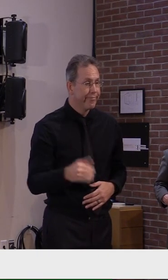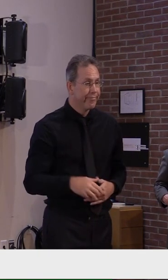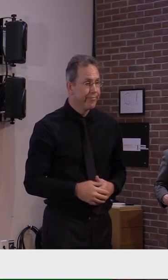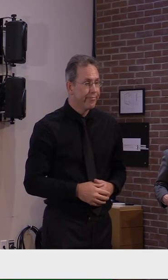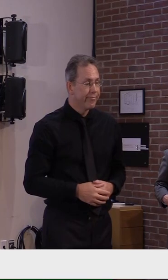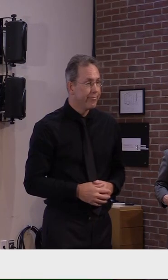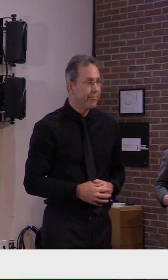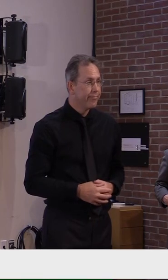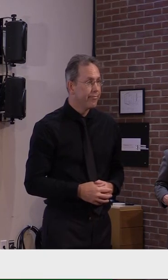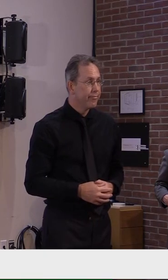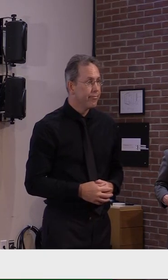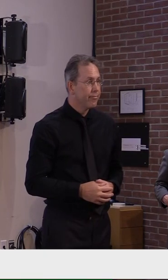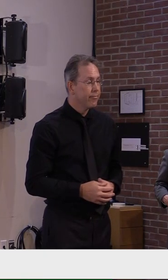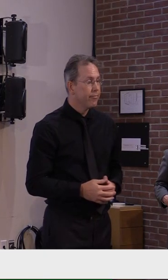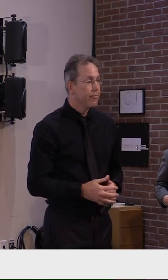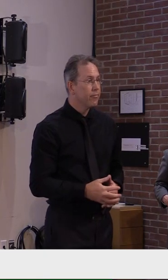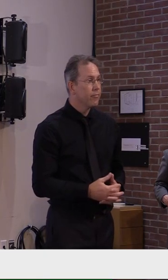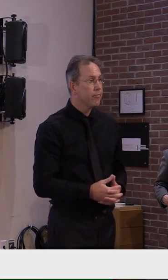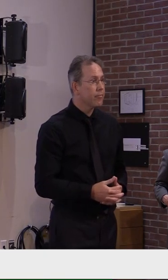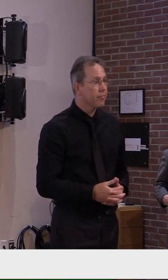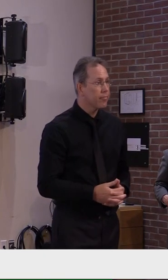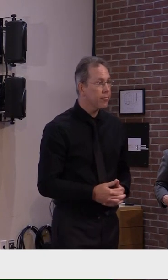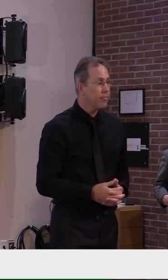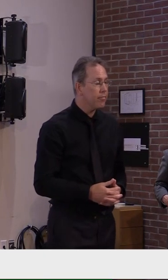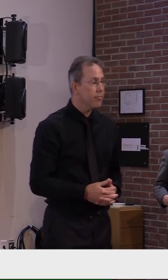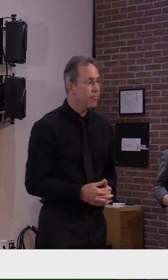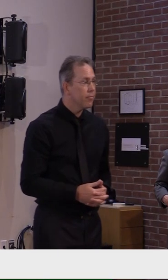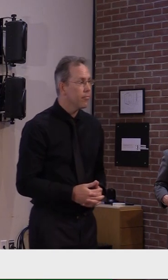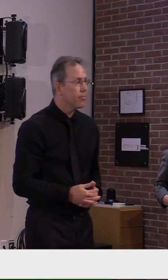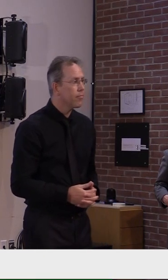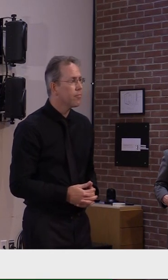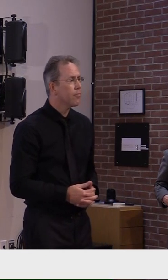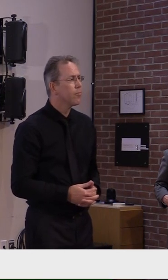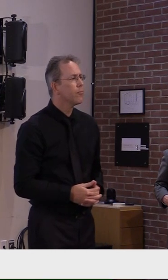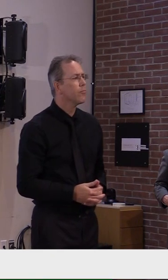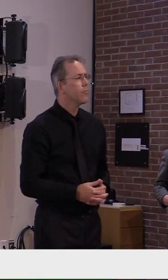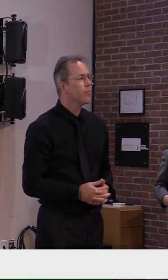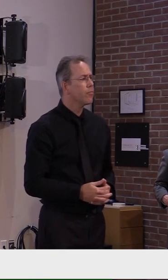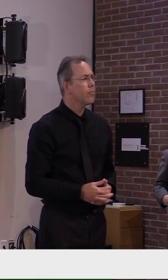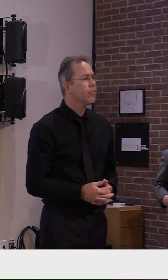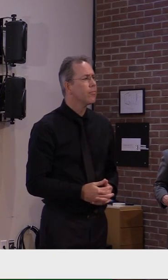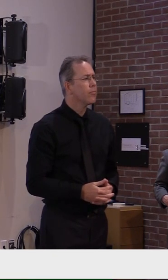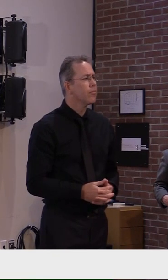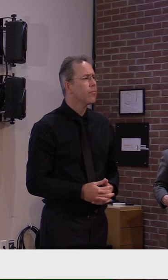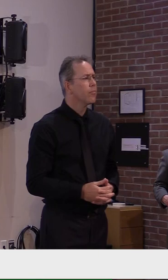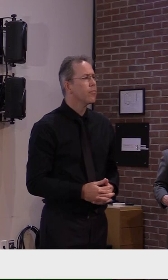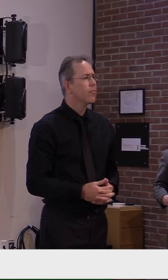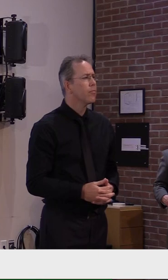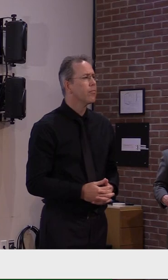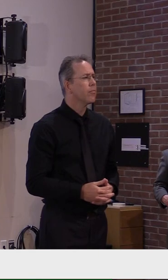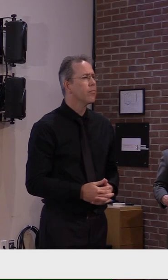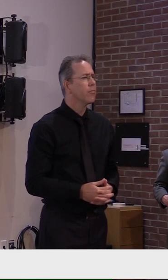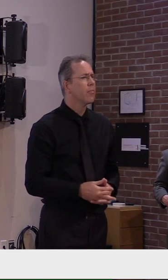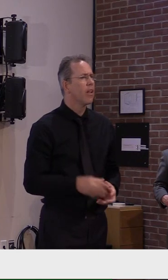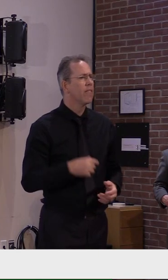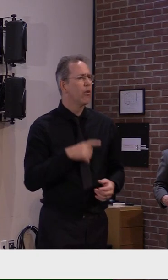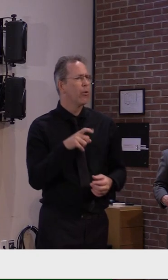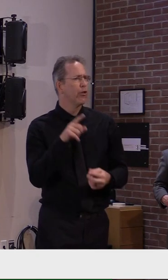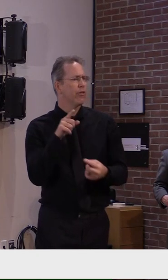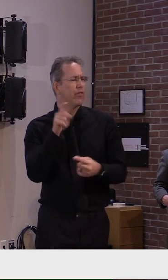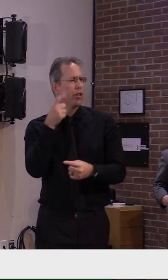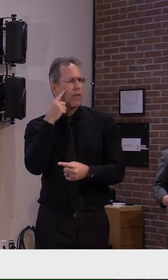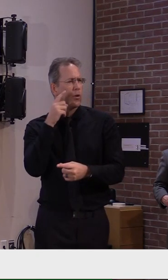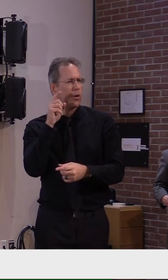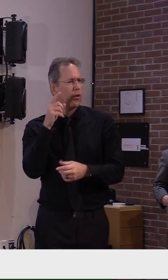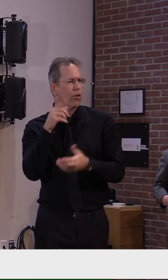okay my question is for governor scott and dr levine i'll try to be a short but um towards the beginning of the call you